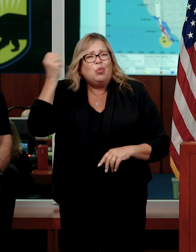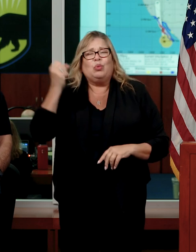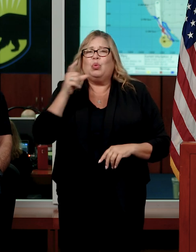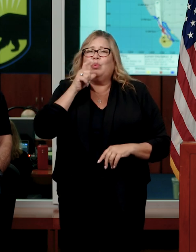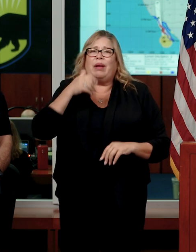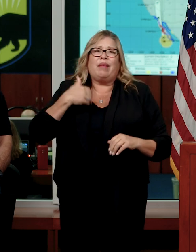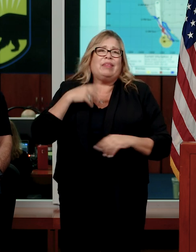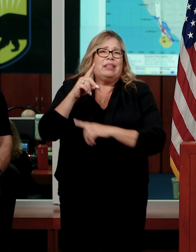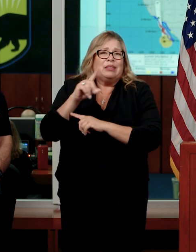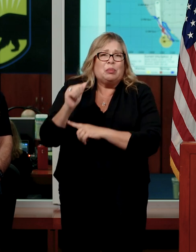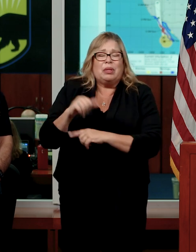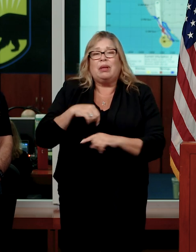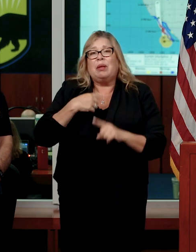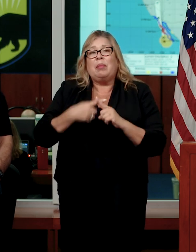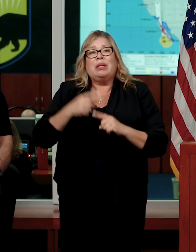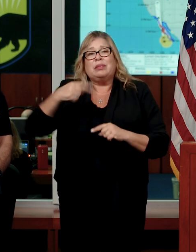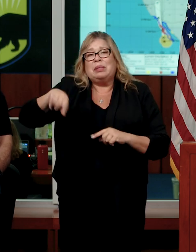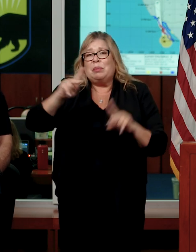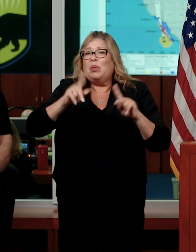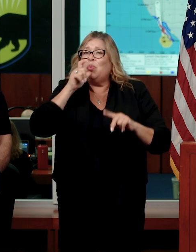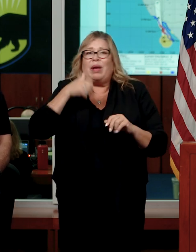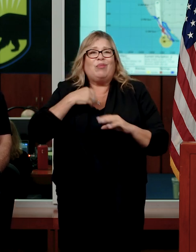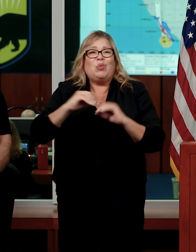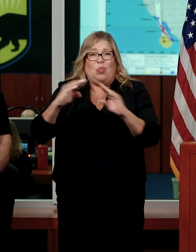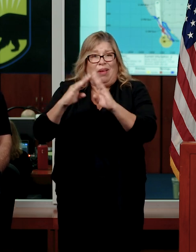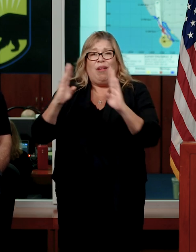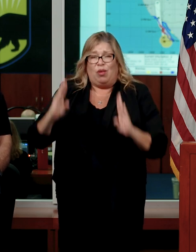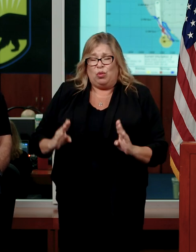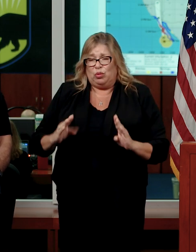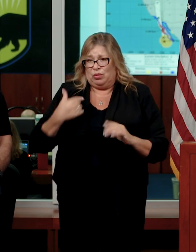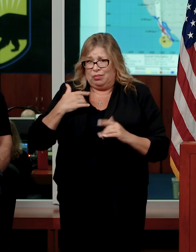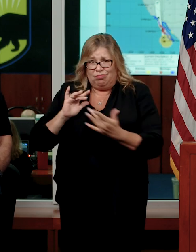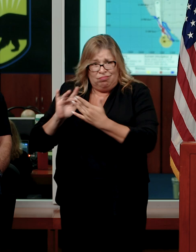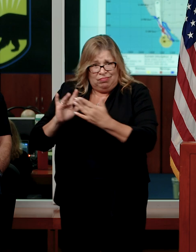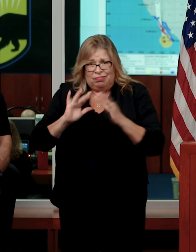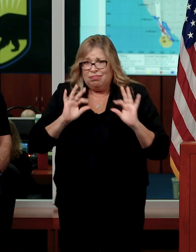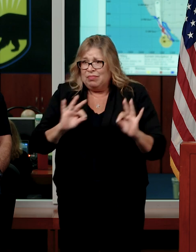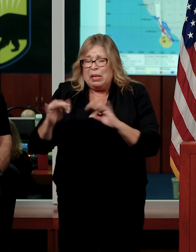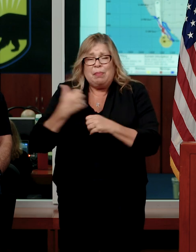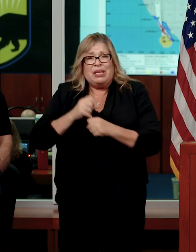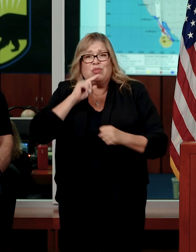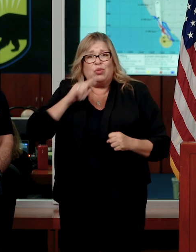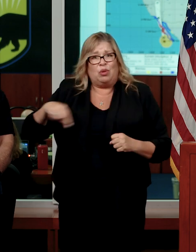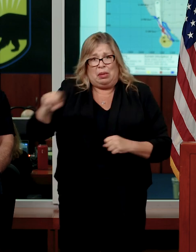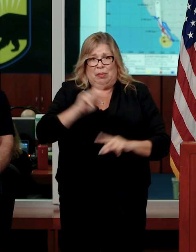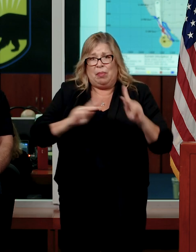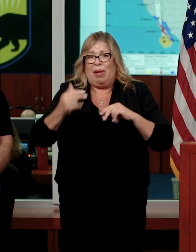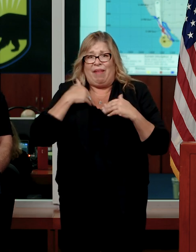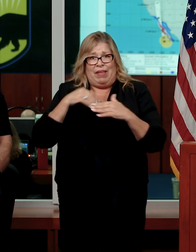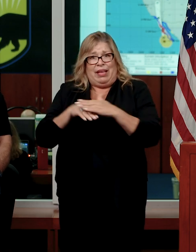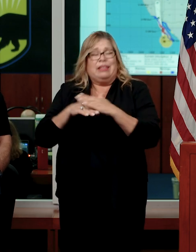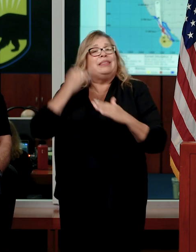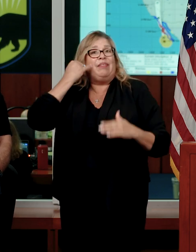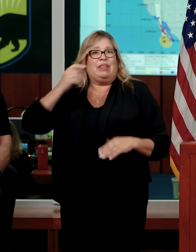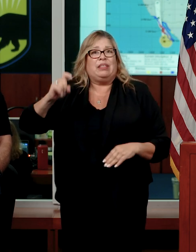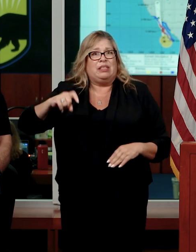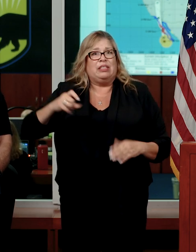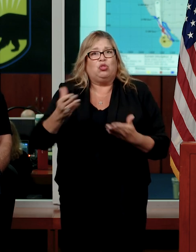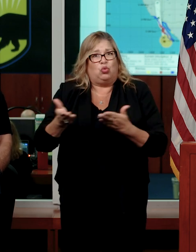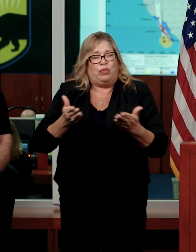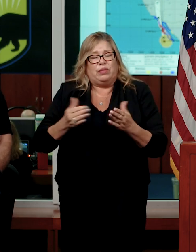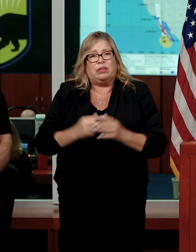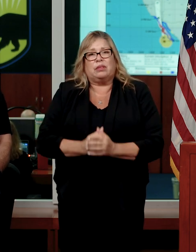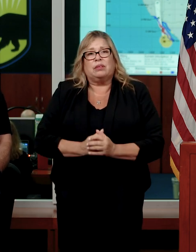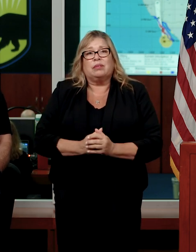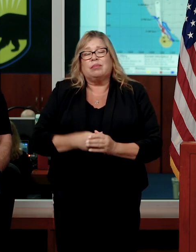older adults, as well as unsheltered individuals, to help ensure that people have access to the services should they need them. Remember,